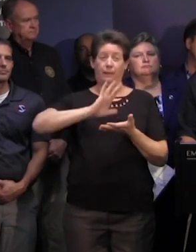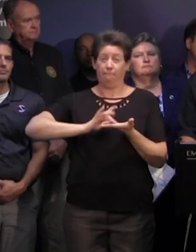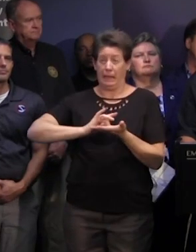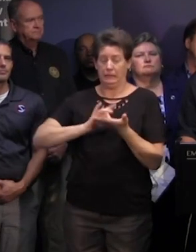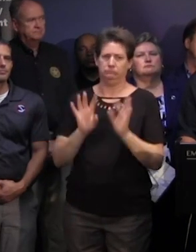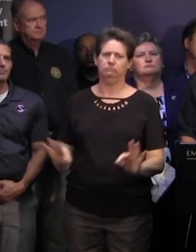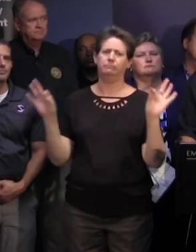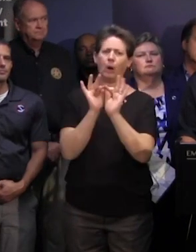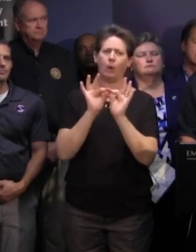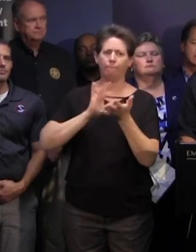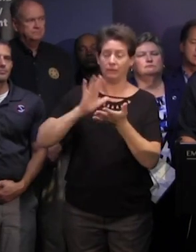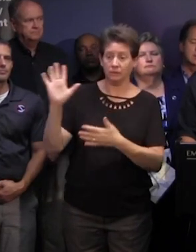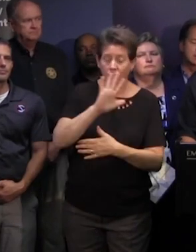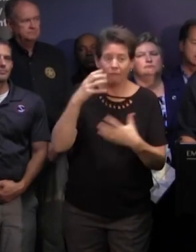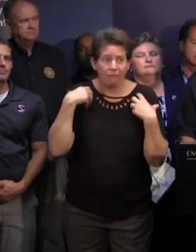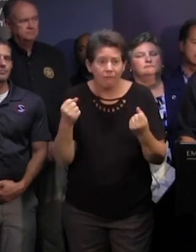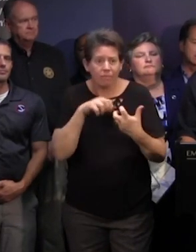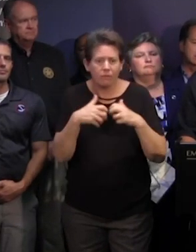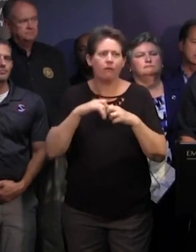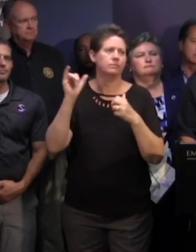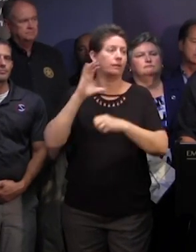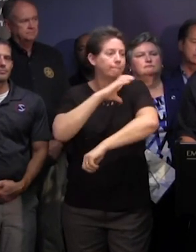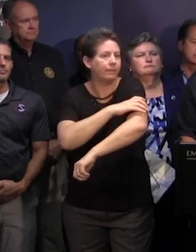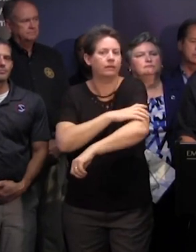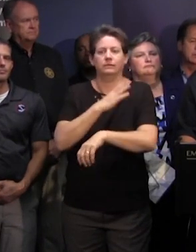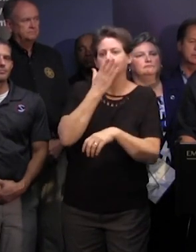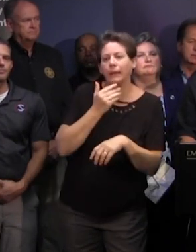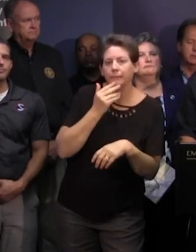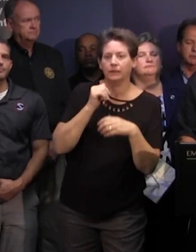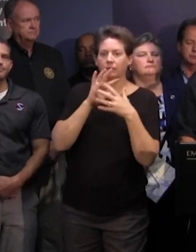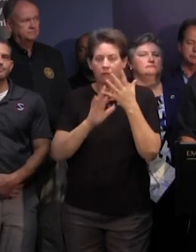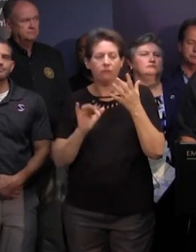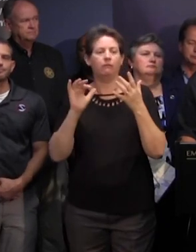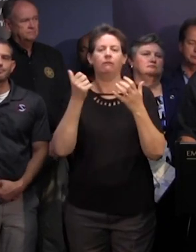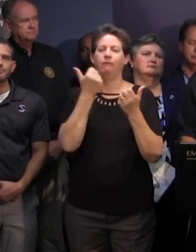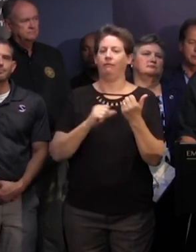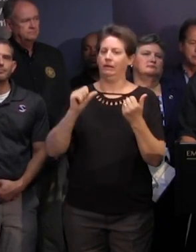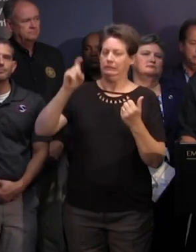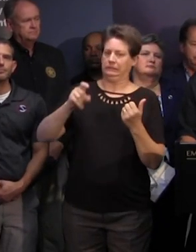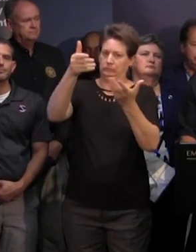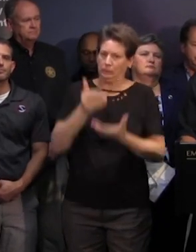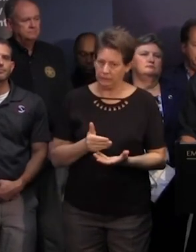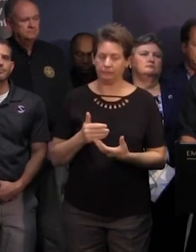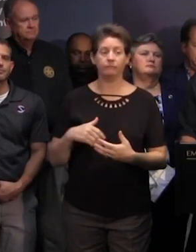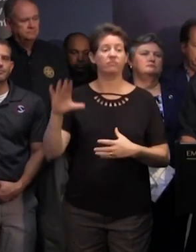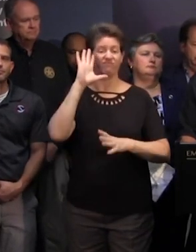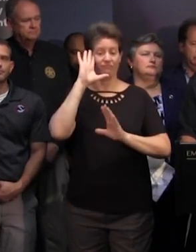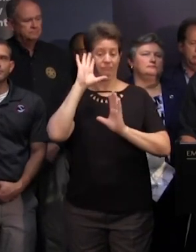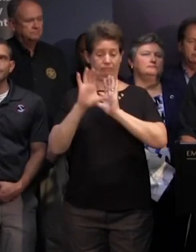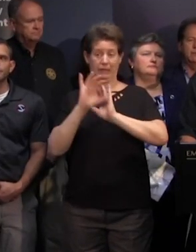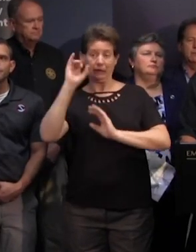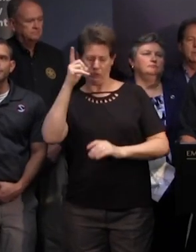conditions such as high blood pressure and diabetes any identification documents that you might